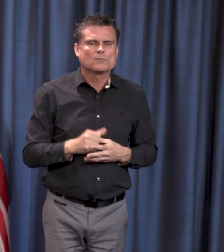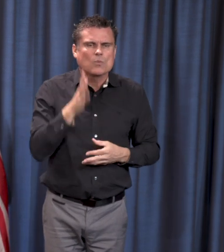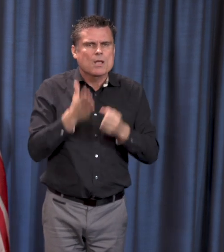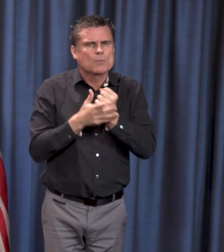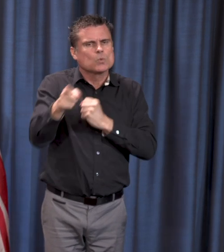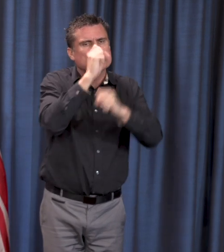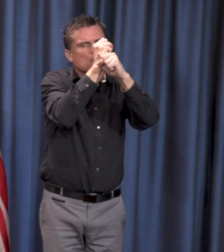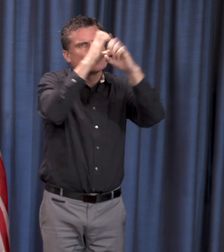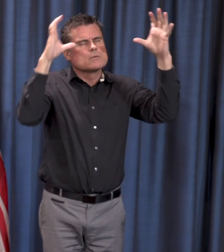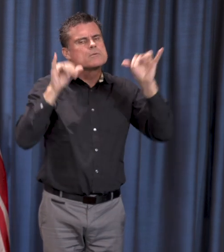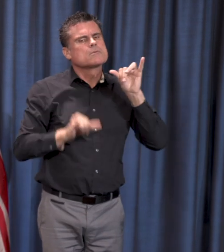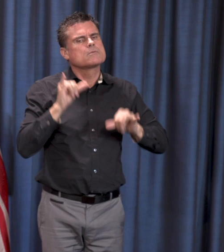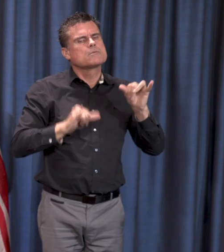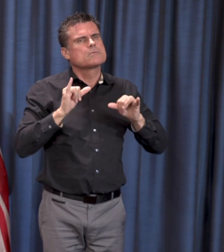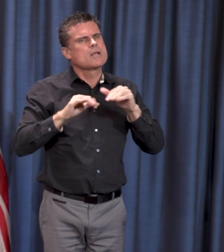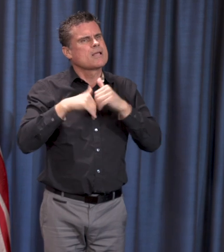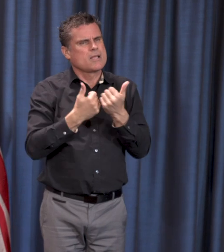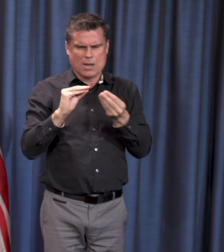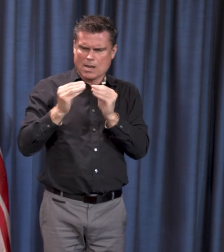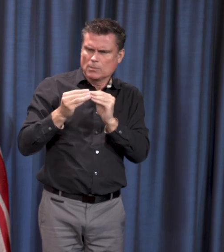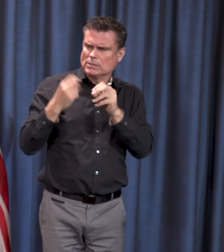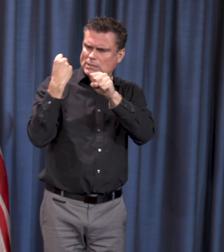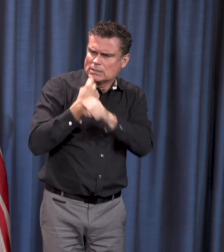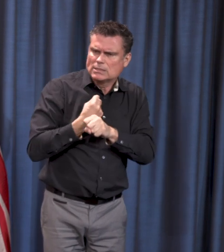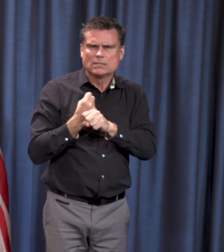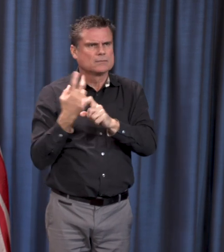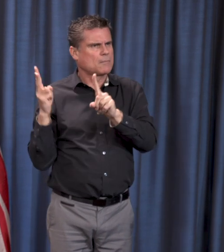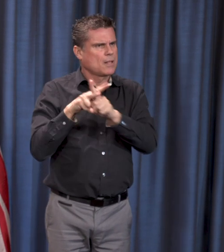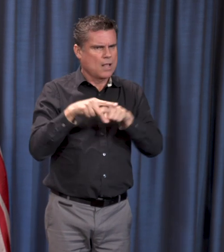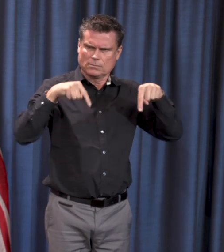of the numbers of people who have been affected by this disease here in BC.